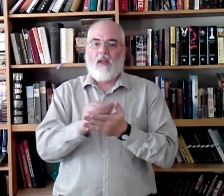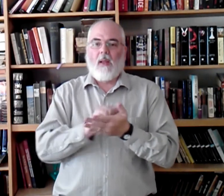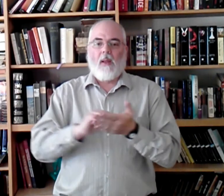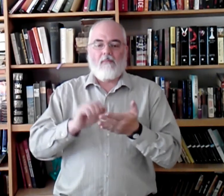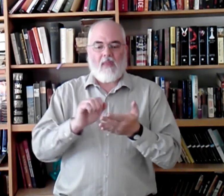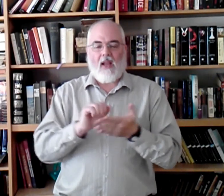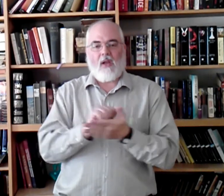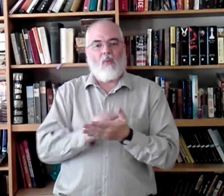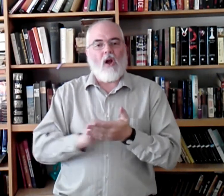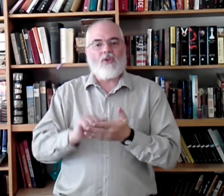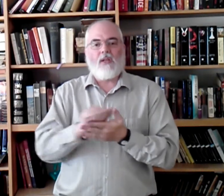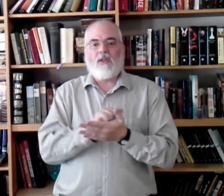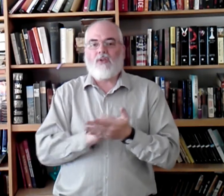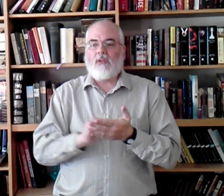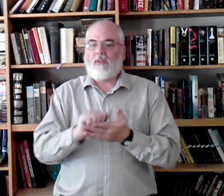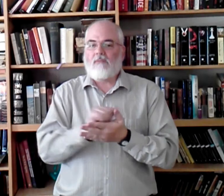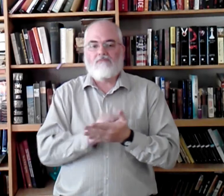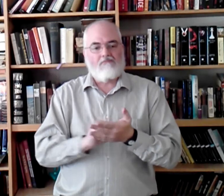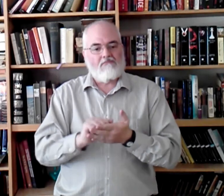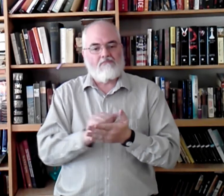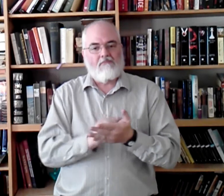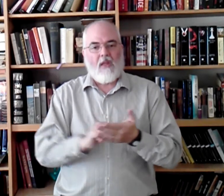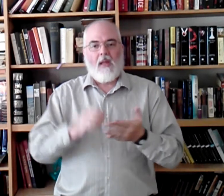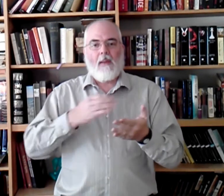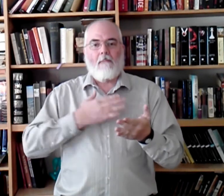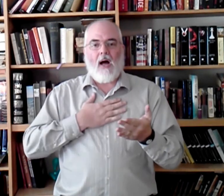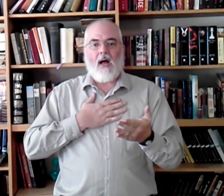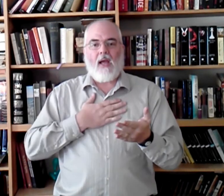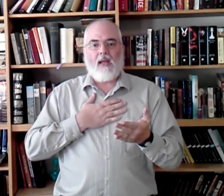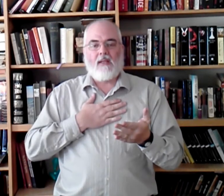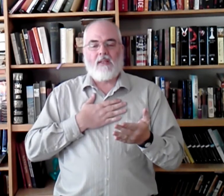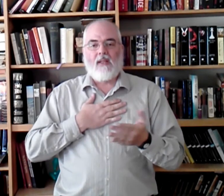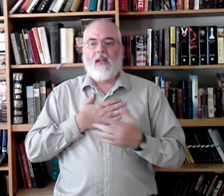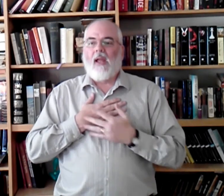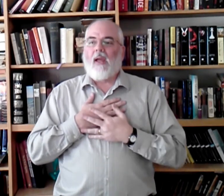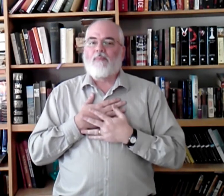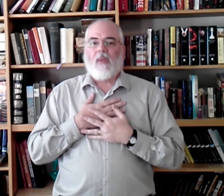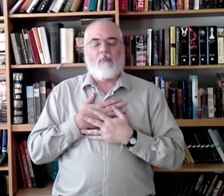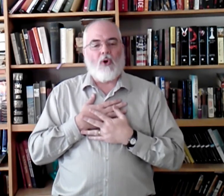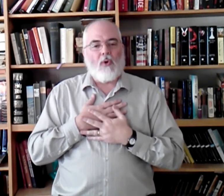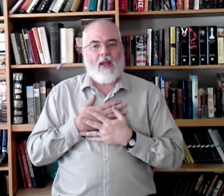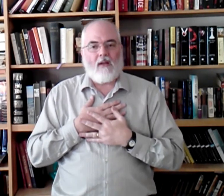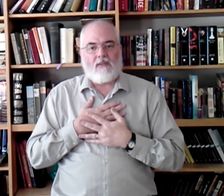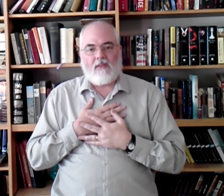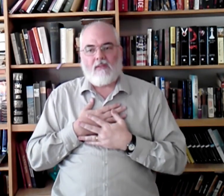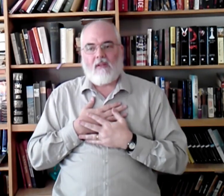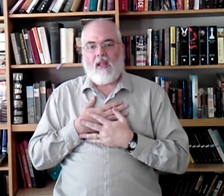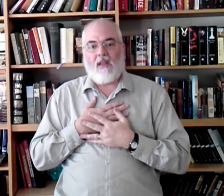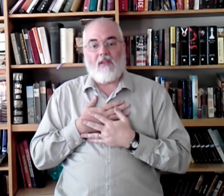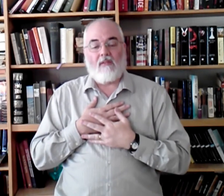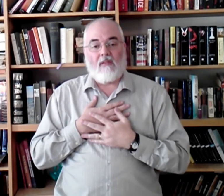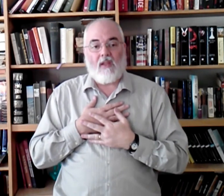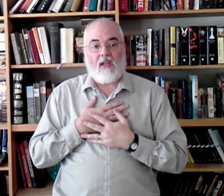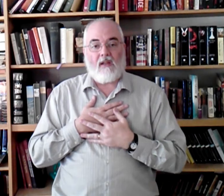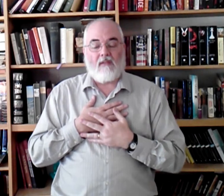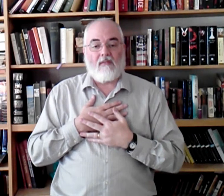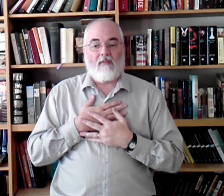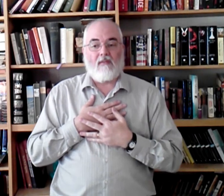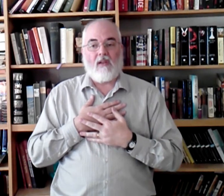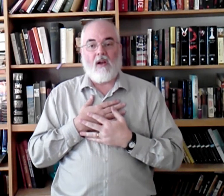Like you're washing dishes. My. Pronouns in the, you